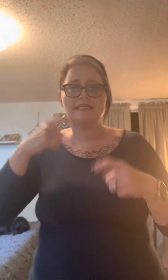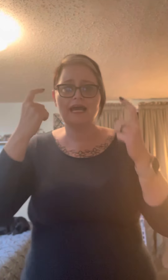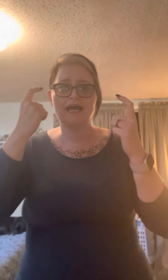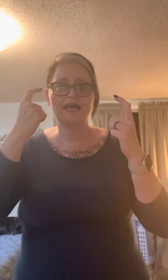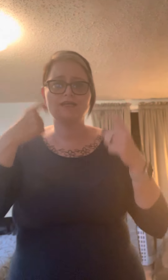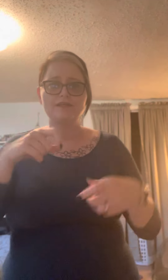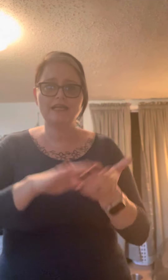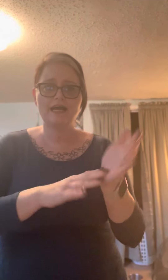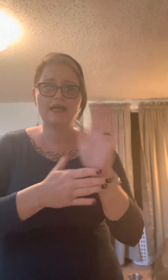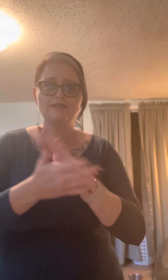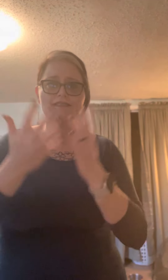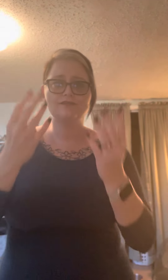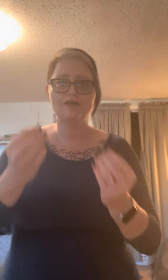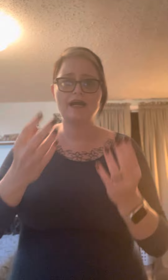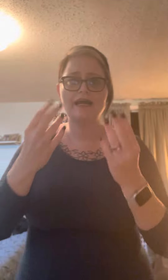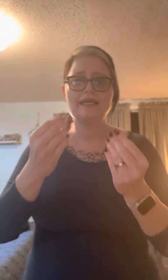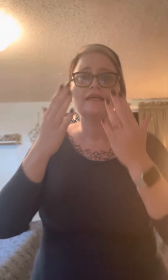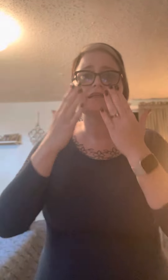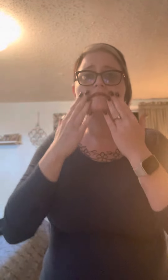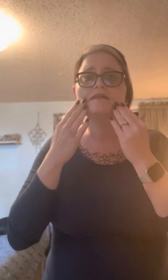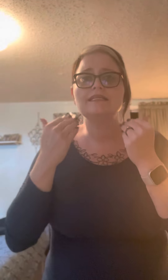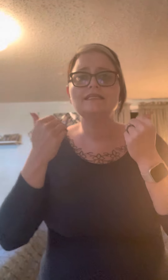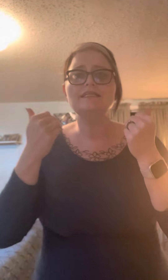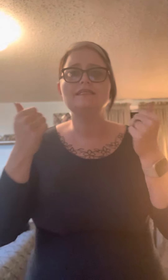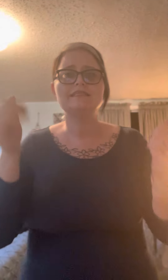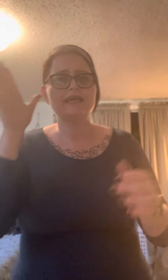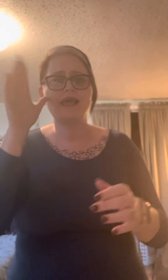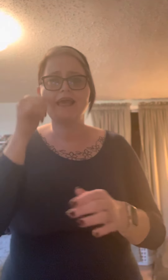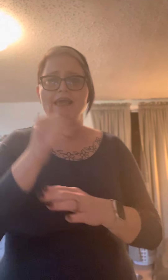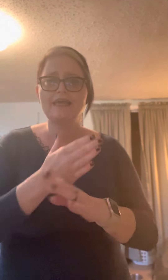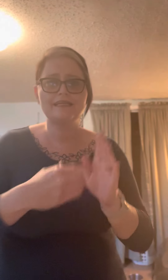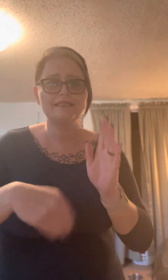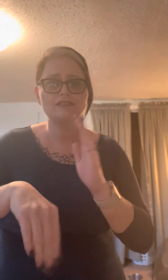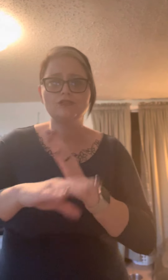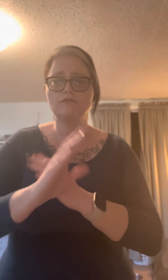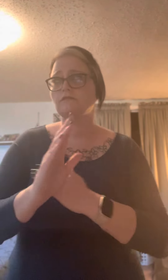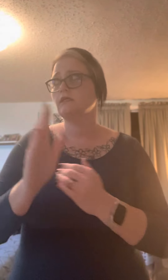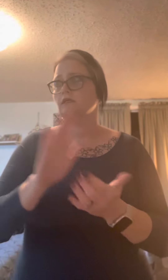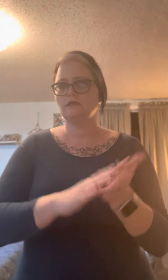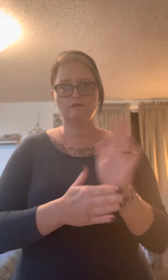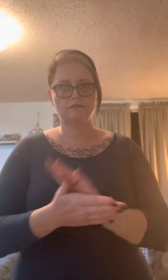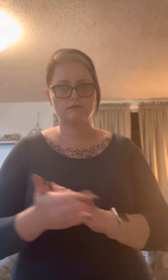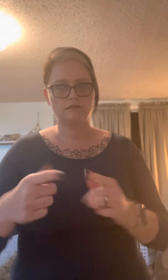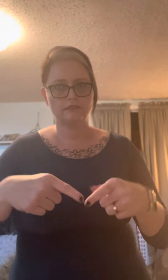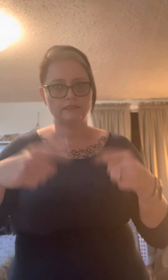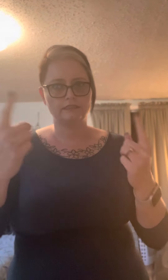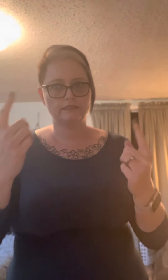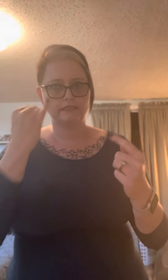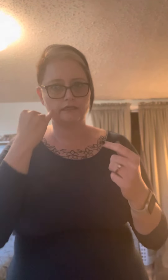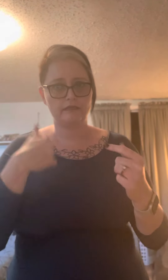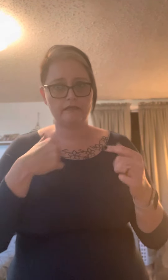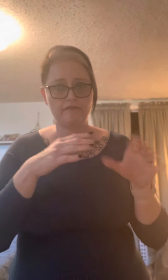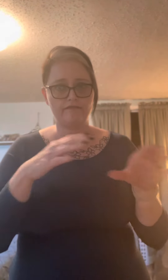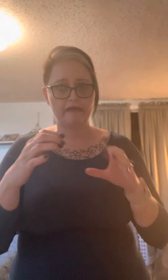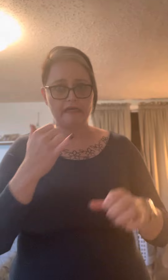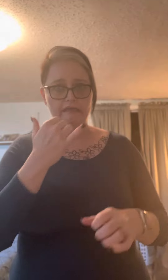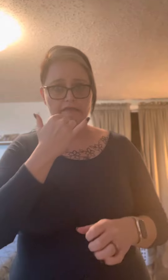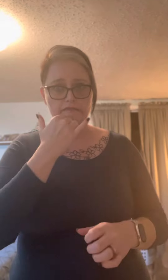kind when I was crying Daddy's hands Were hard and still when I'd been